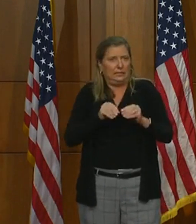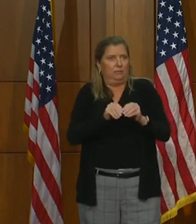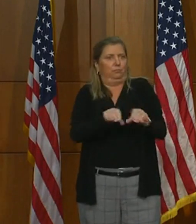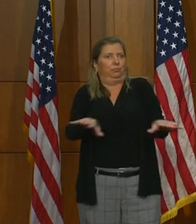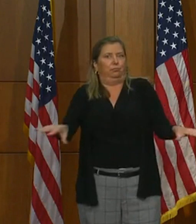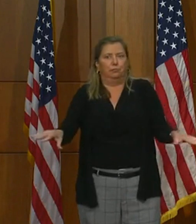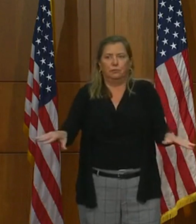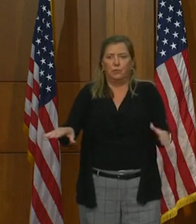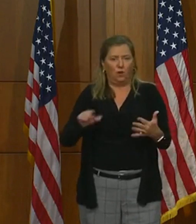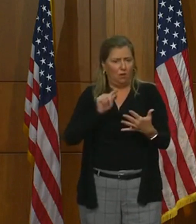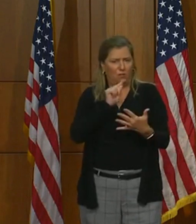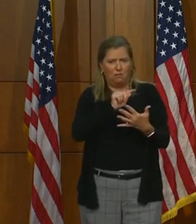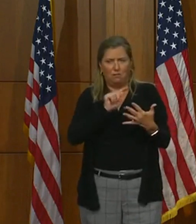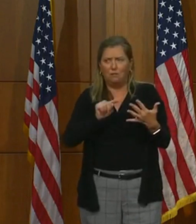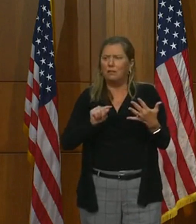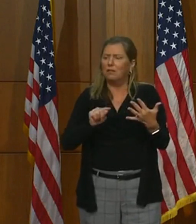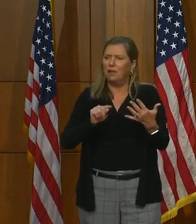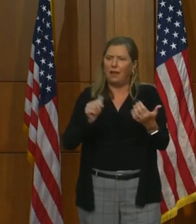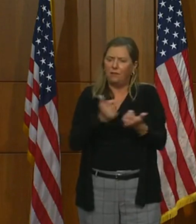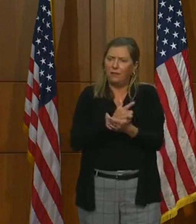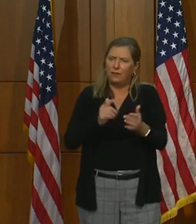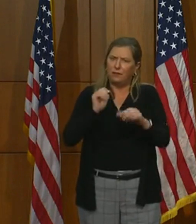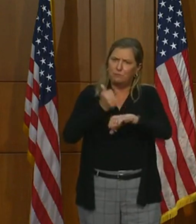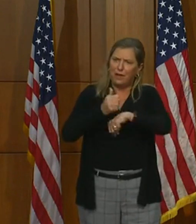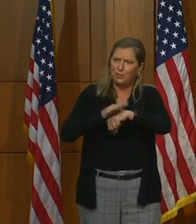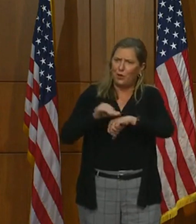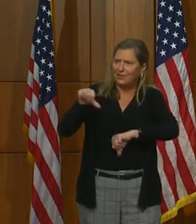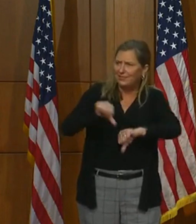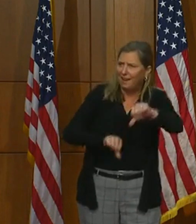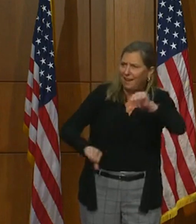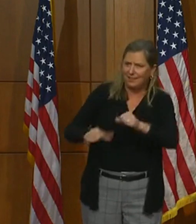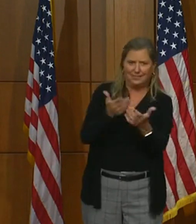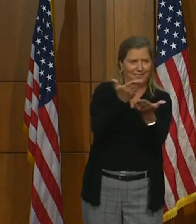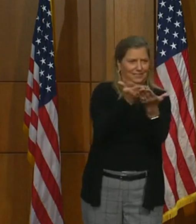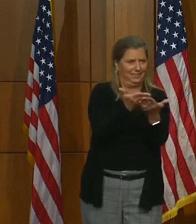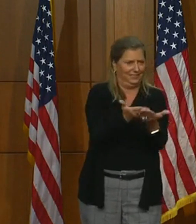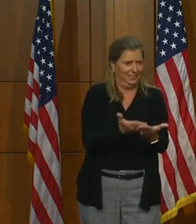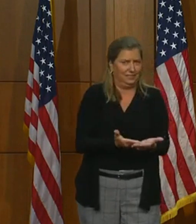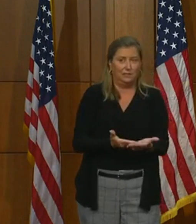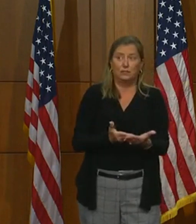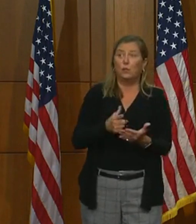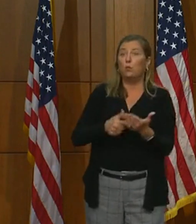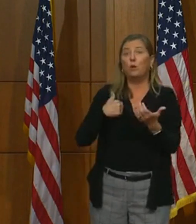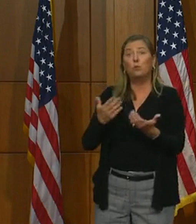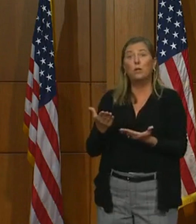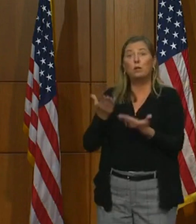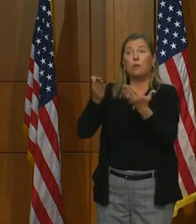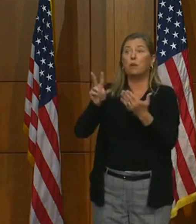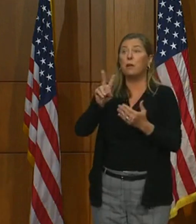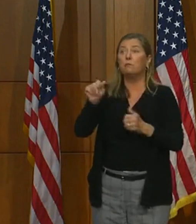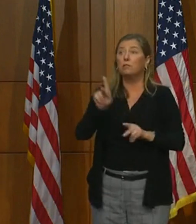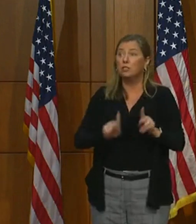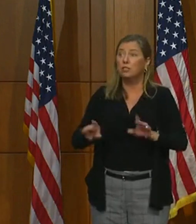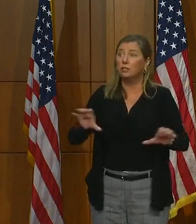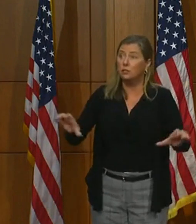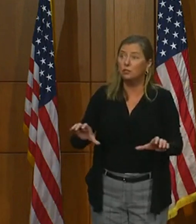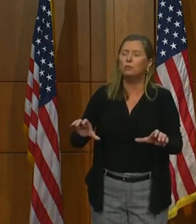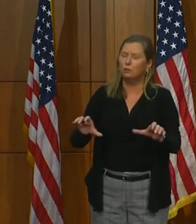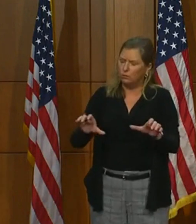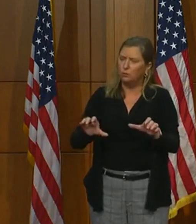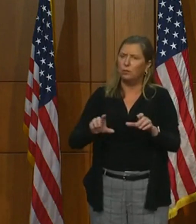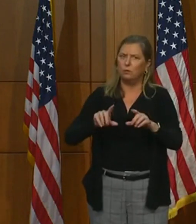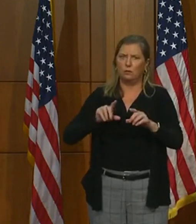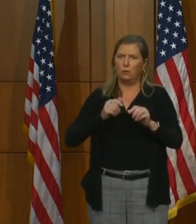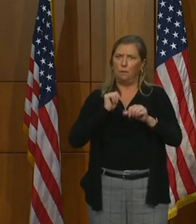these are all very much science-based. And anything that we continue to recommend to Virginians will be based on the